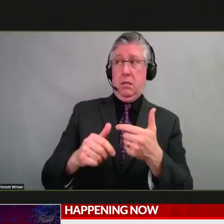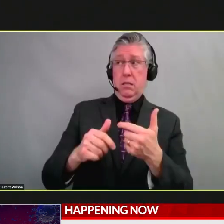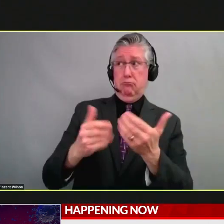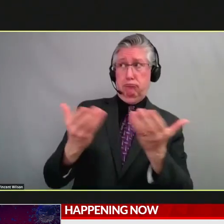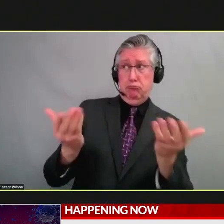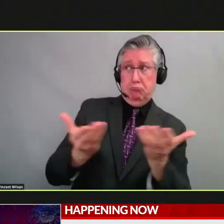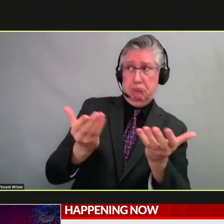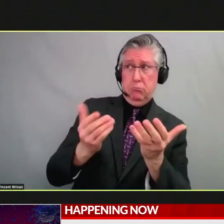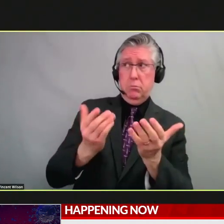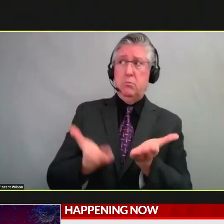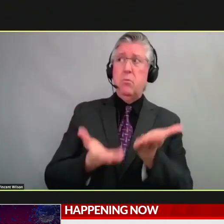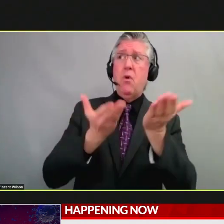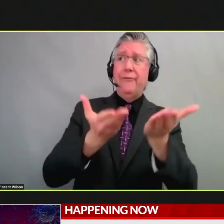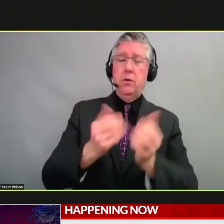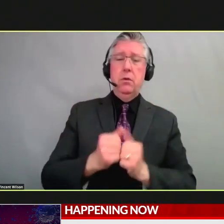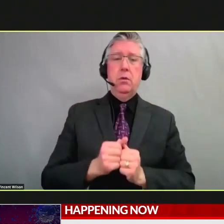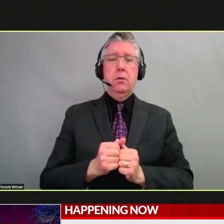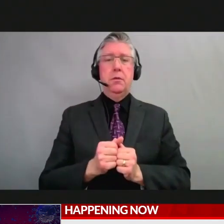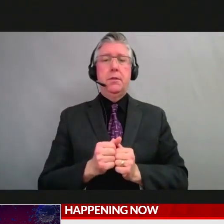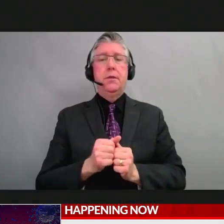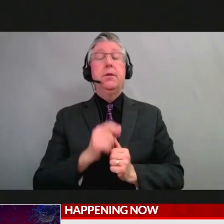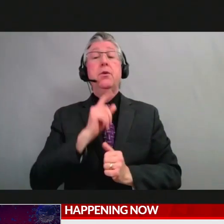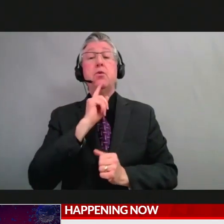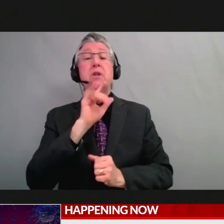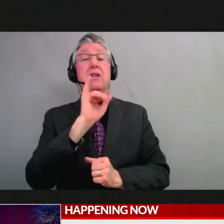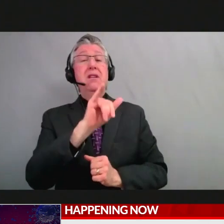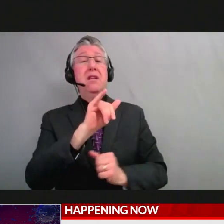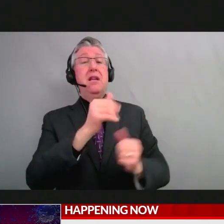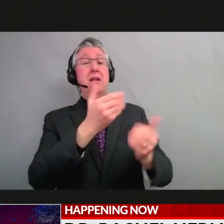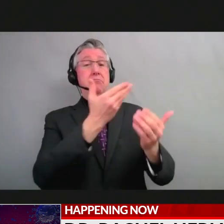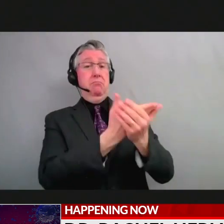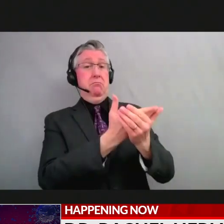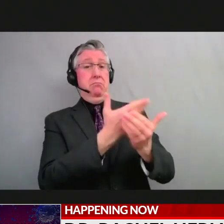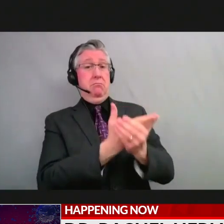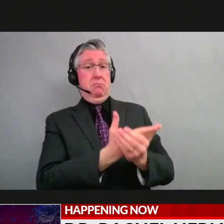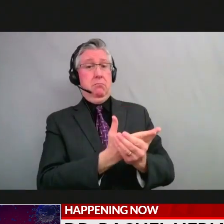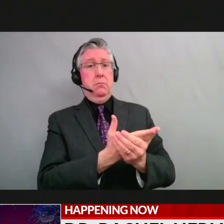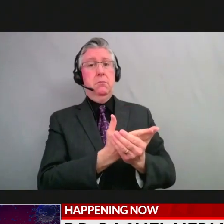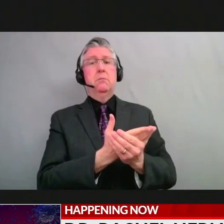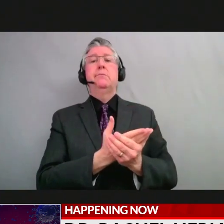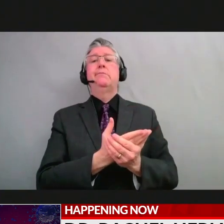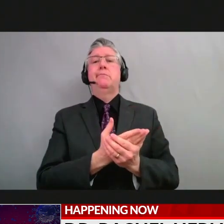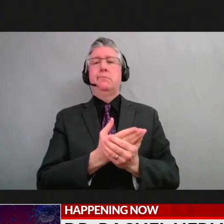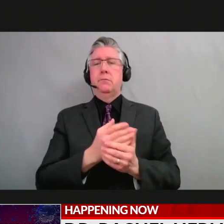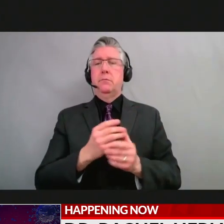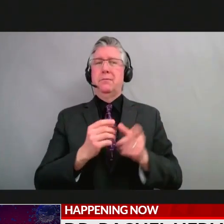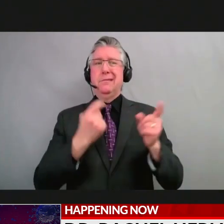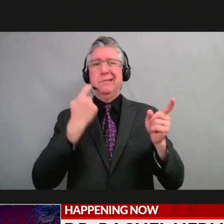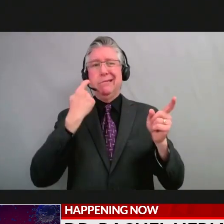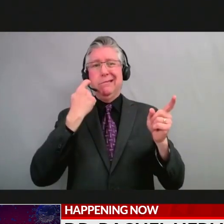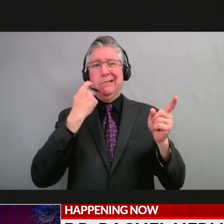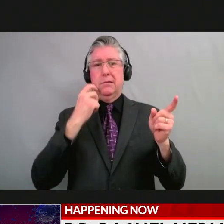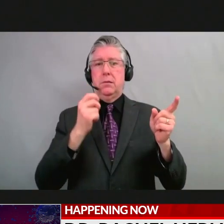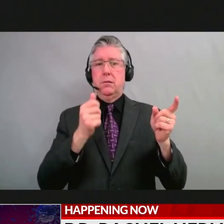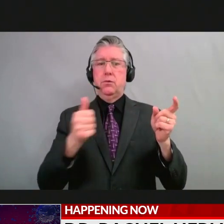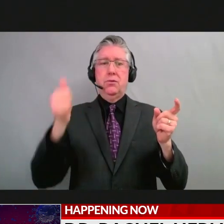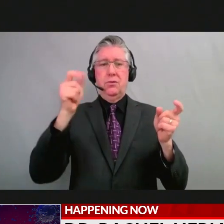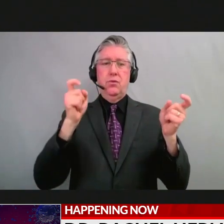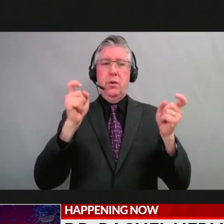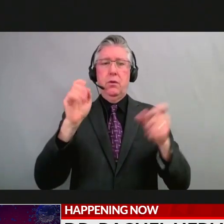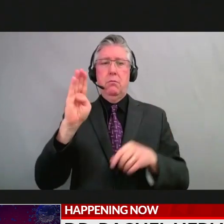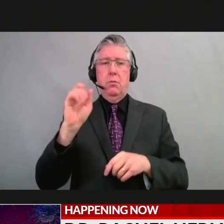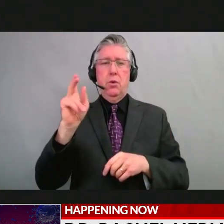think the most important takeaway from that data is exactly what Director Bookman shared during the presentation today,